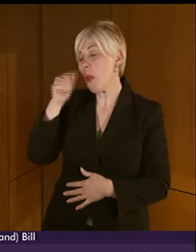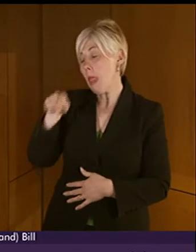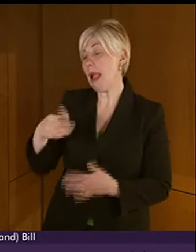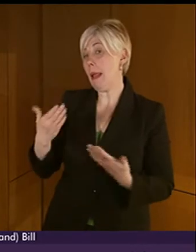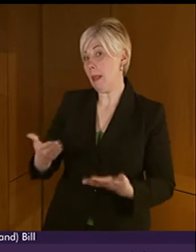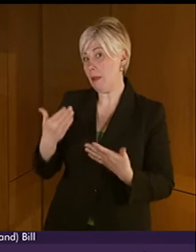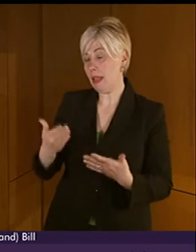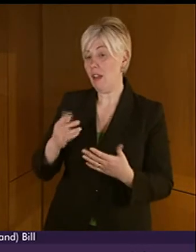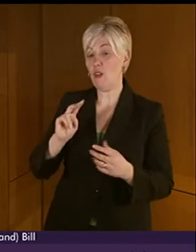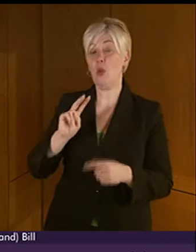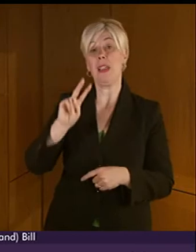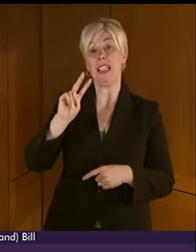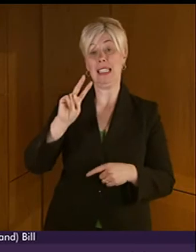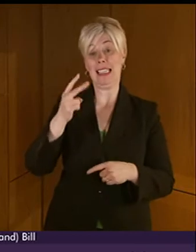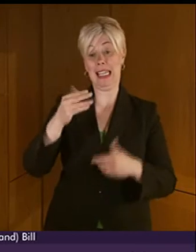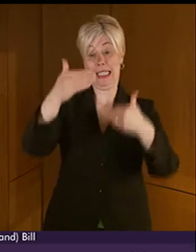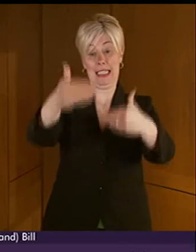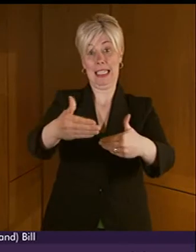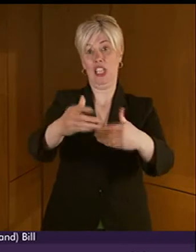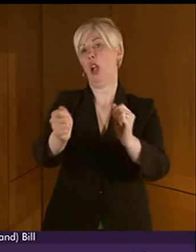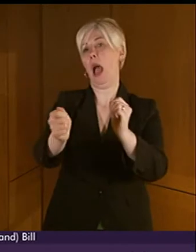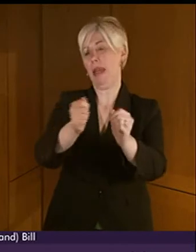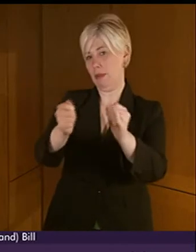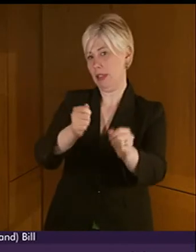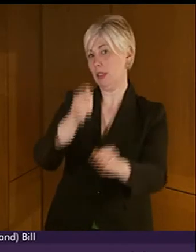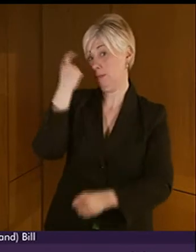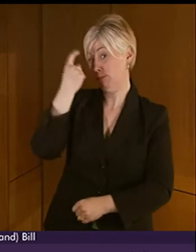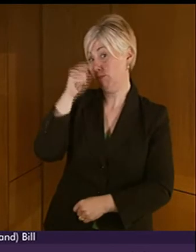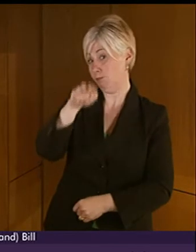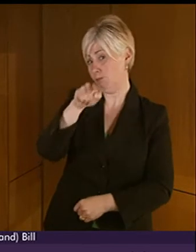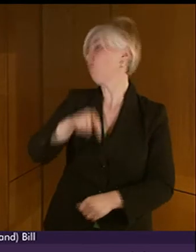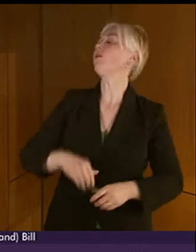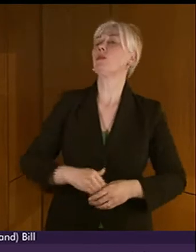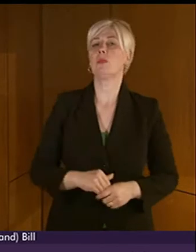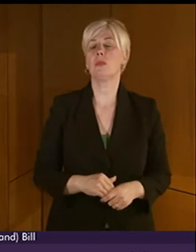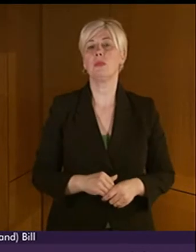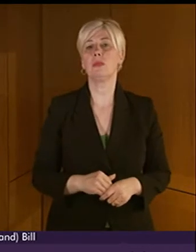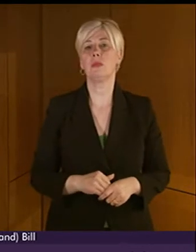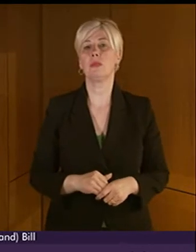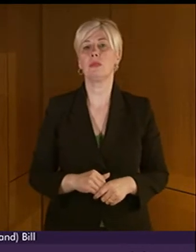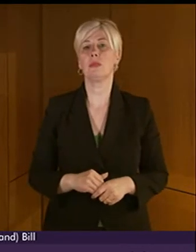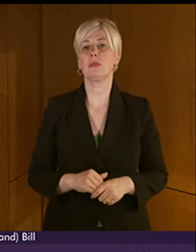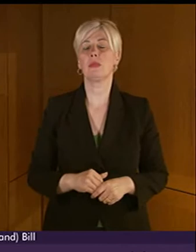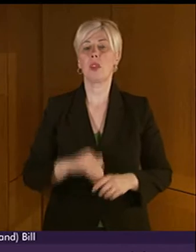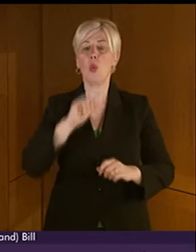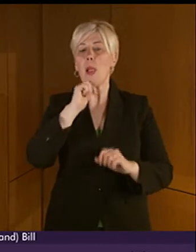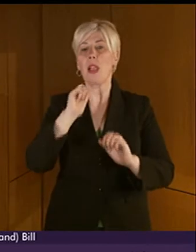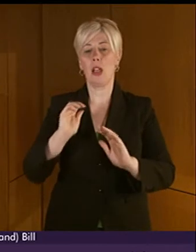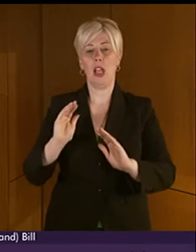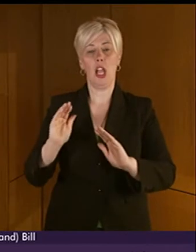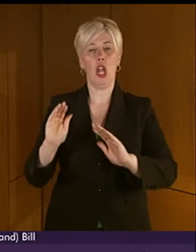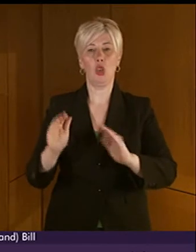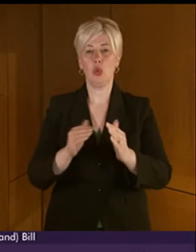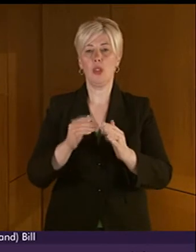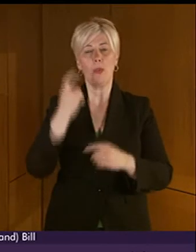the purposes of Stage 2 amendments, and that's something that we'll look to introduce once the legal